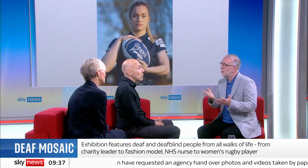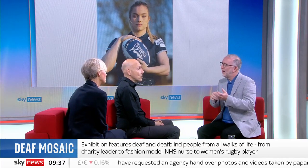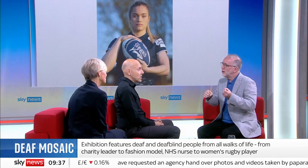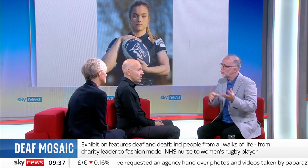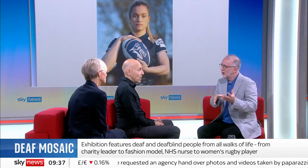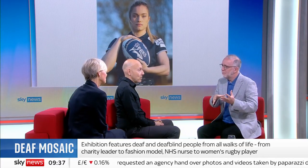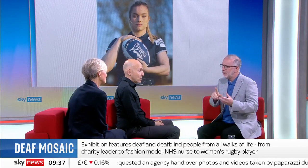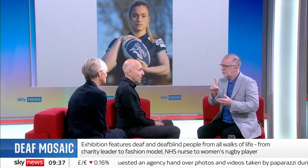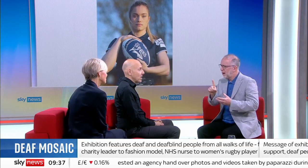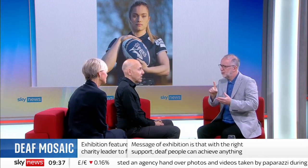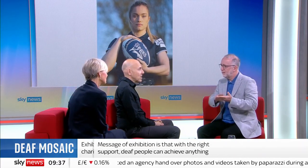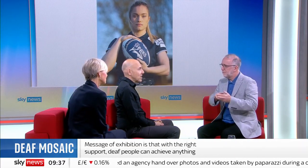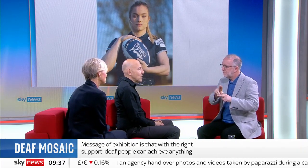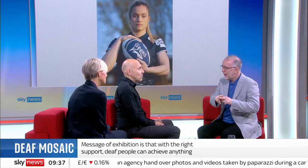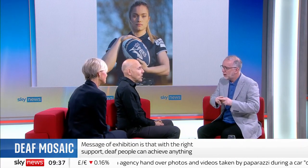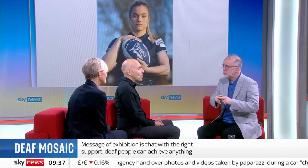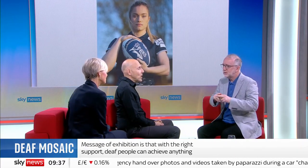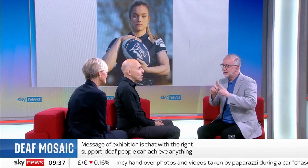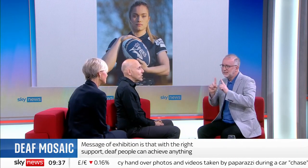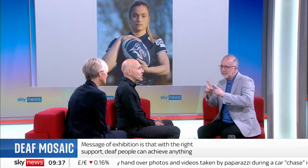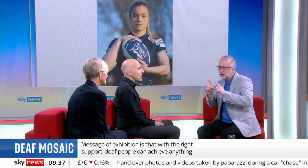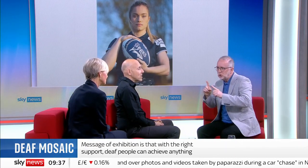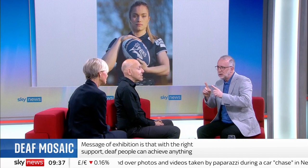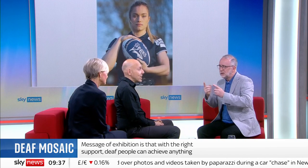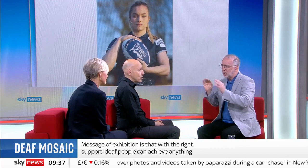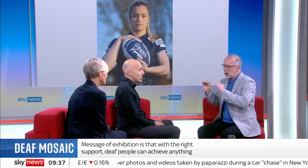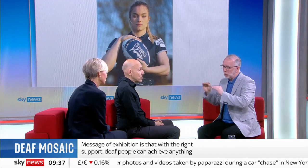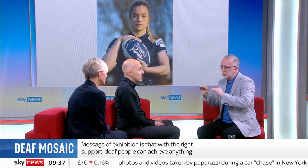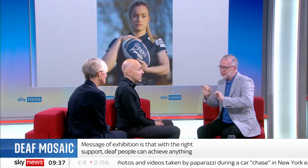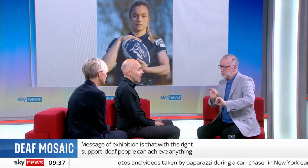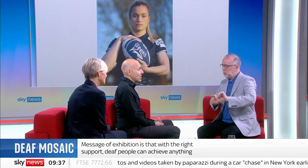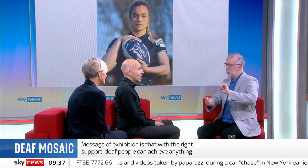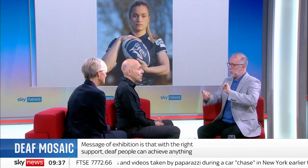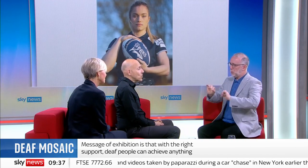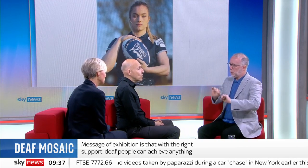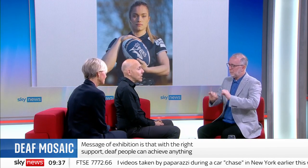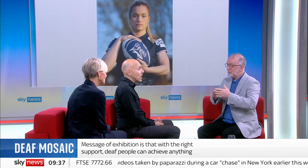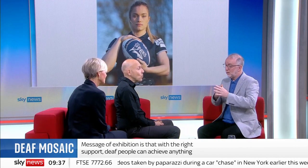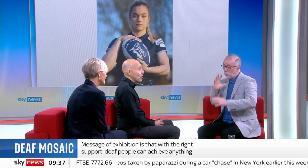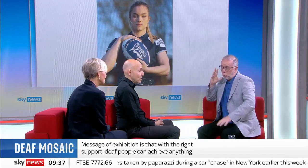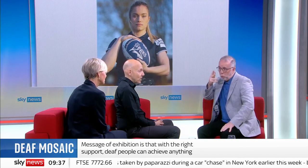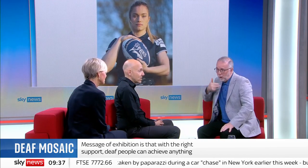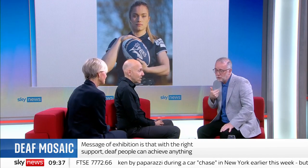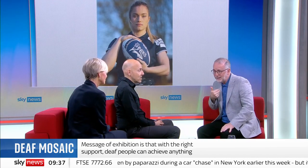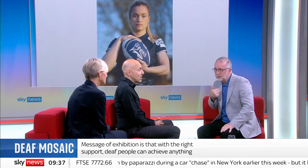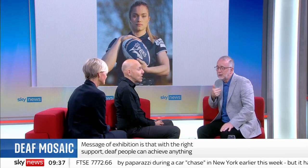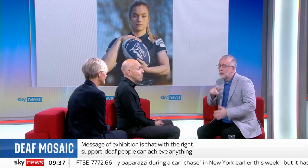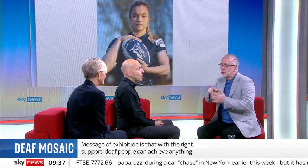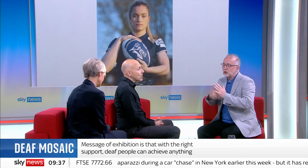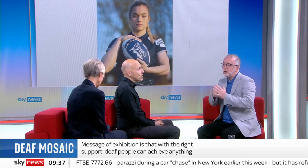wanted to play rugby, but her parents and teachers and the coach were really worried about it because